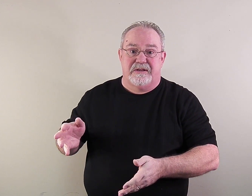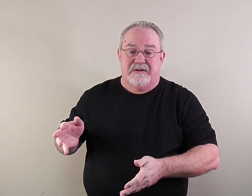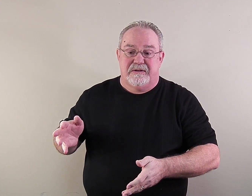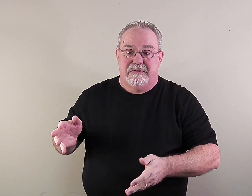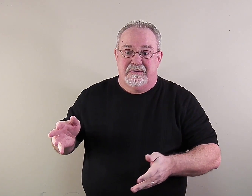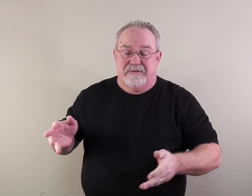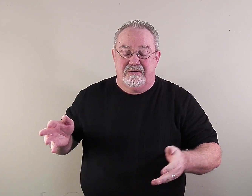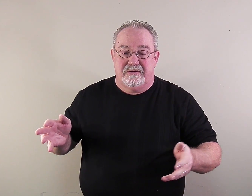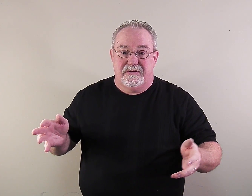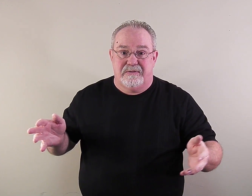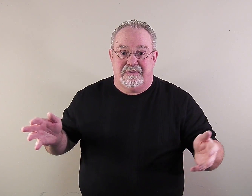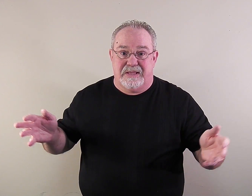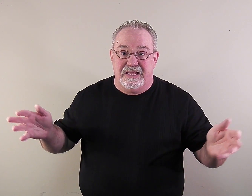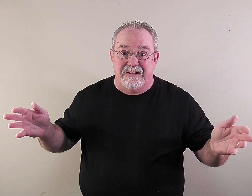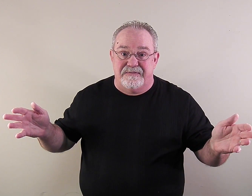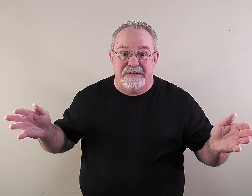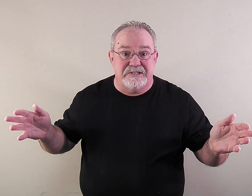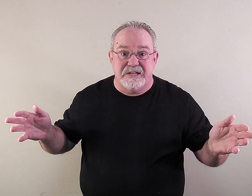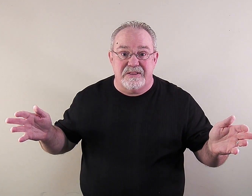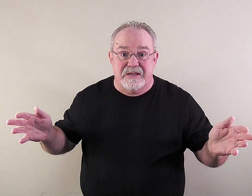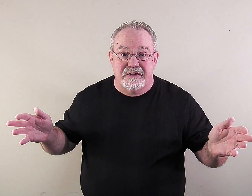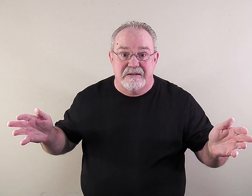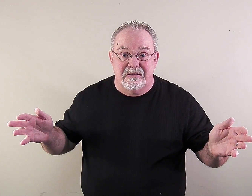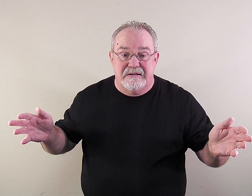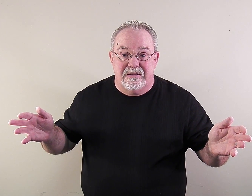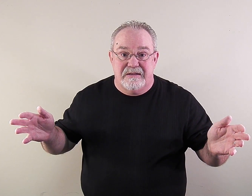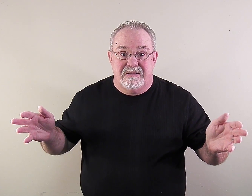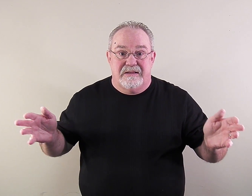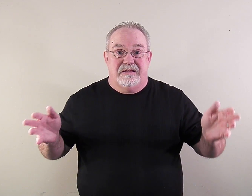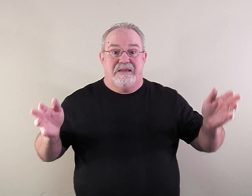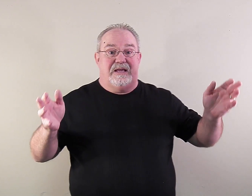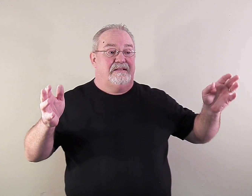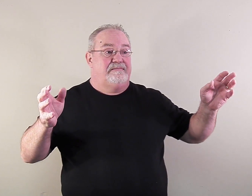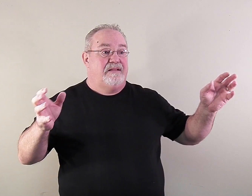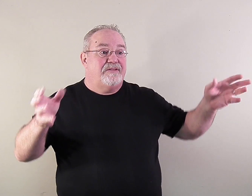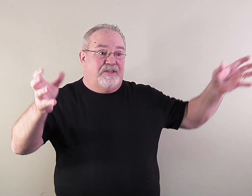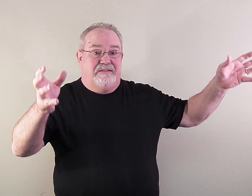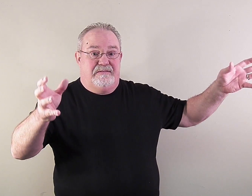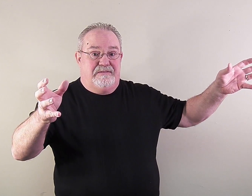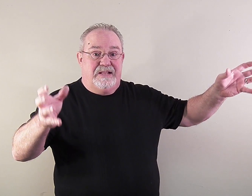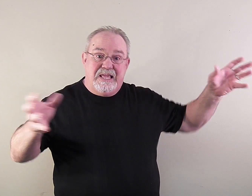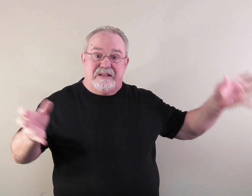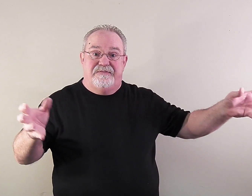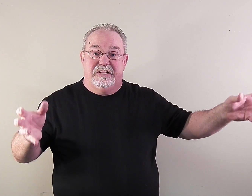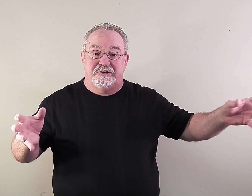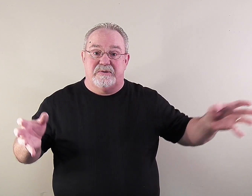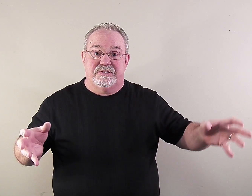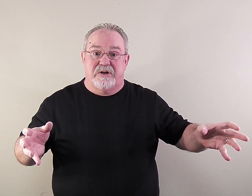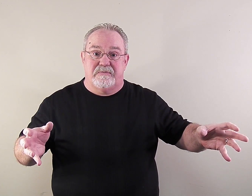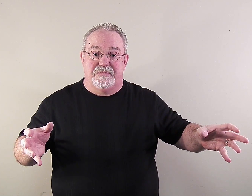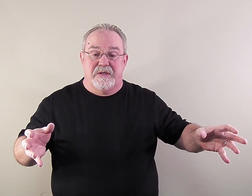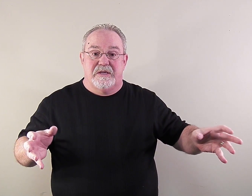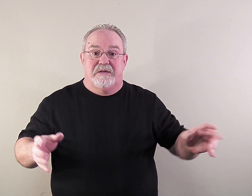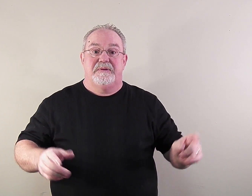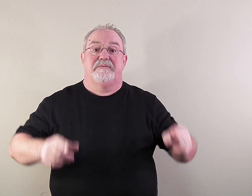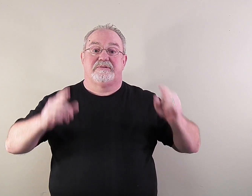he didn't finish anything. He had nothing that he could finish on his own. But it was